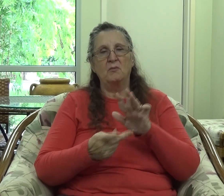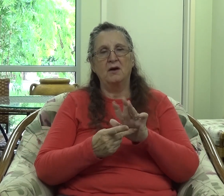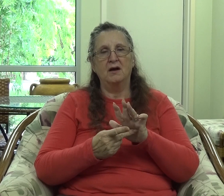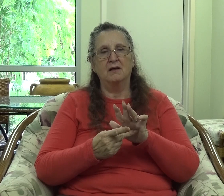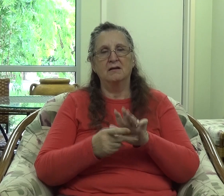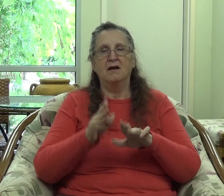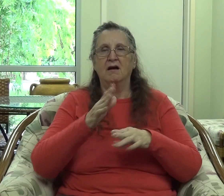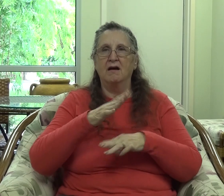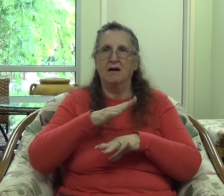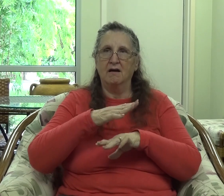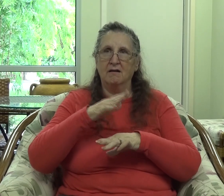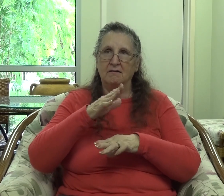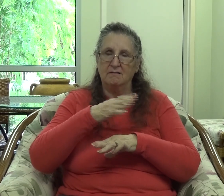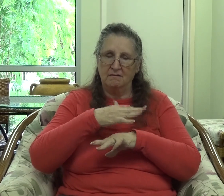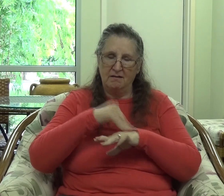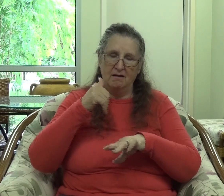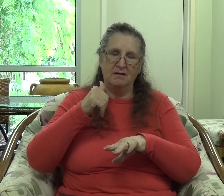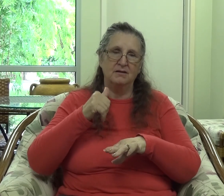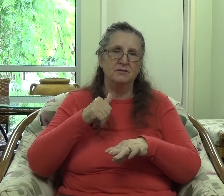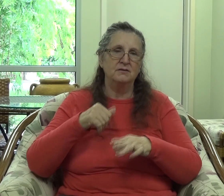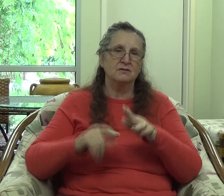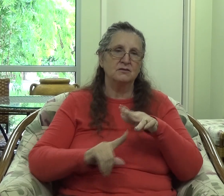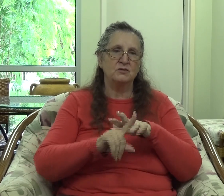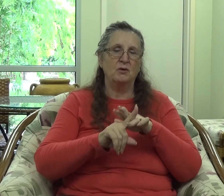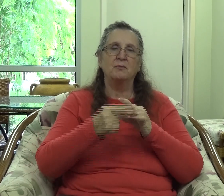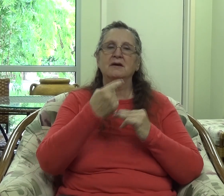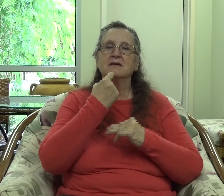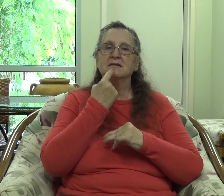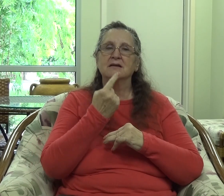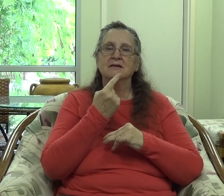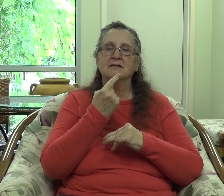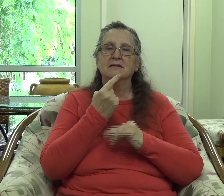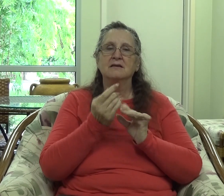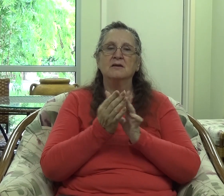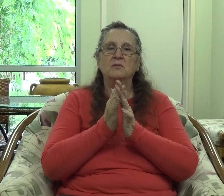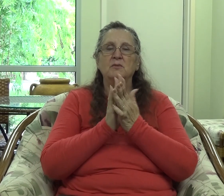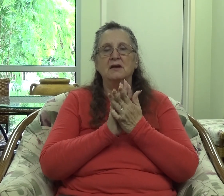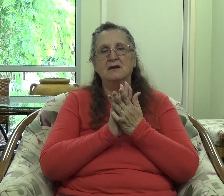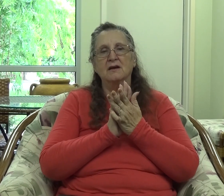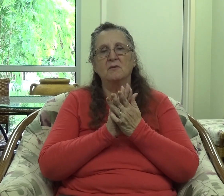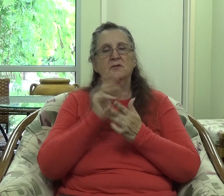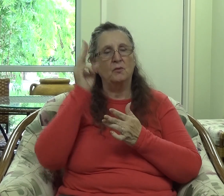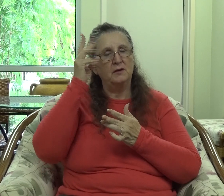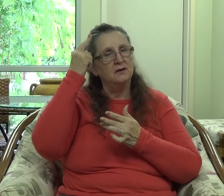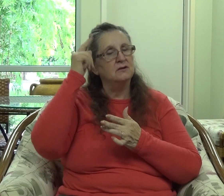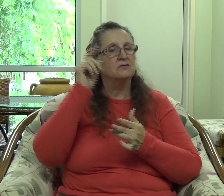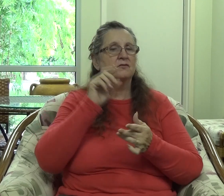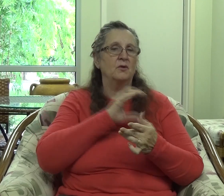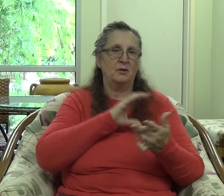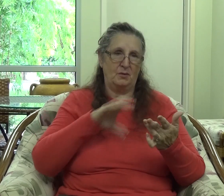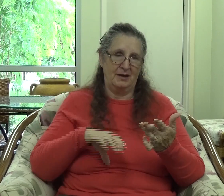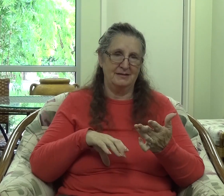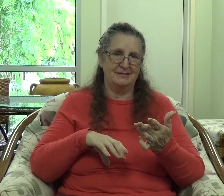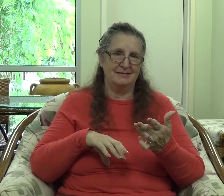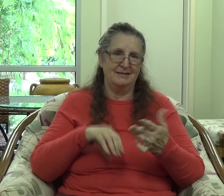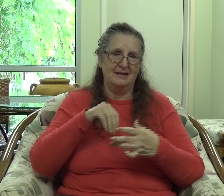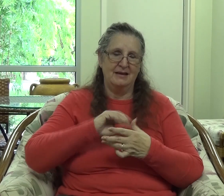and tell to be the witness for Christ Christ our conversations